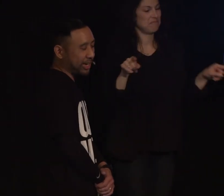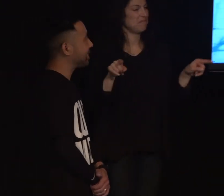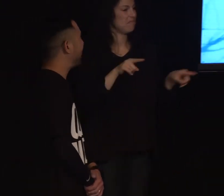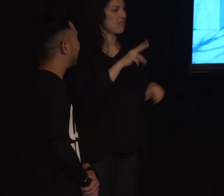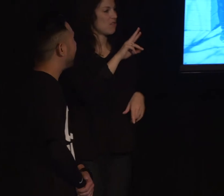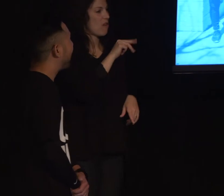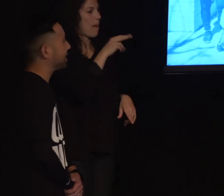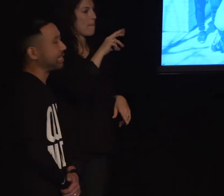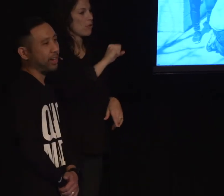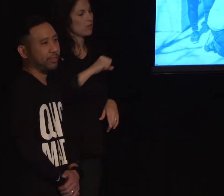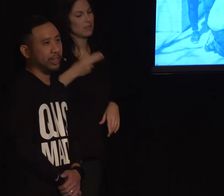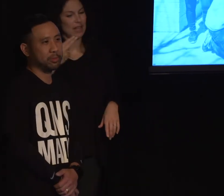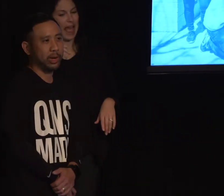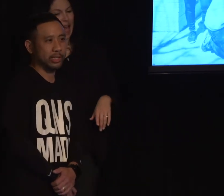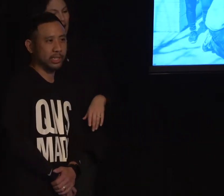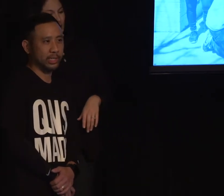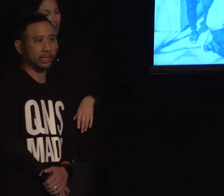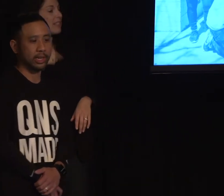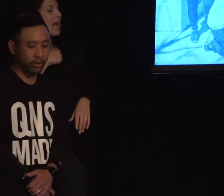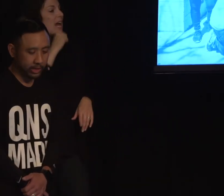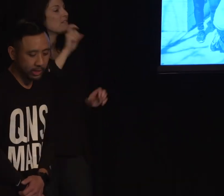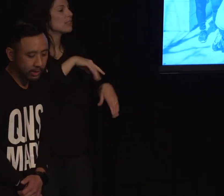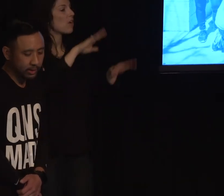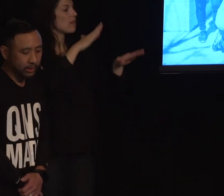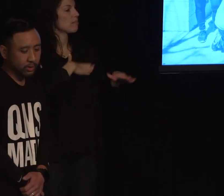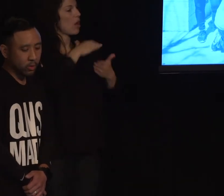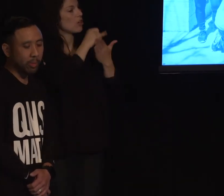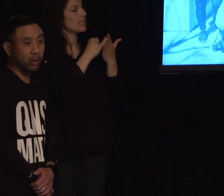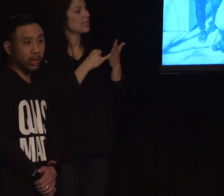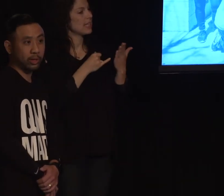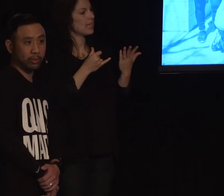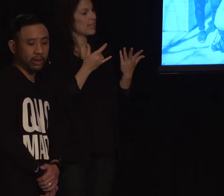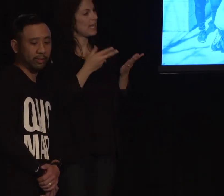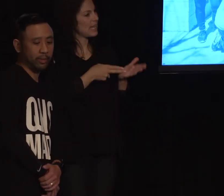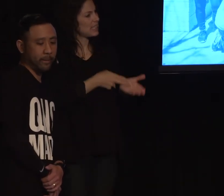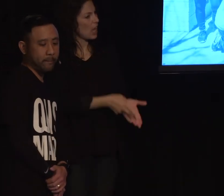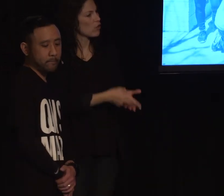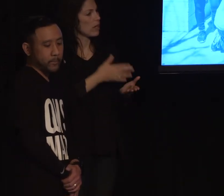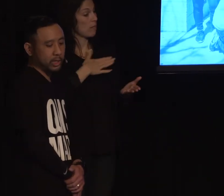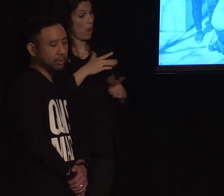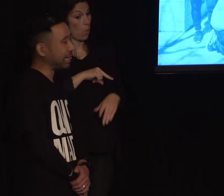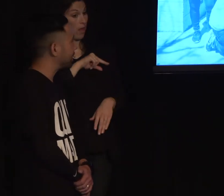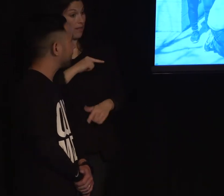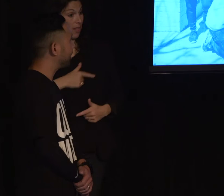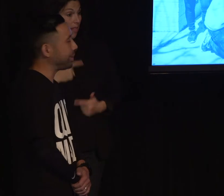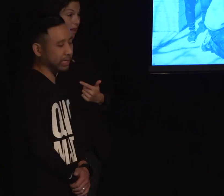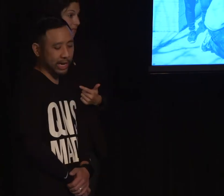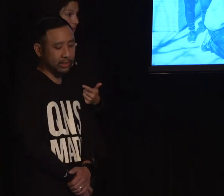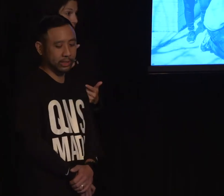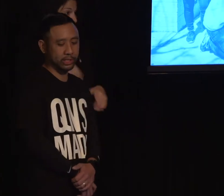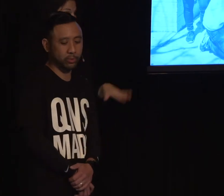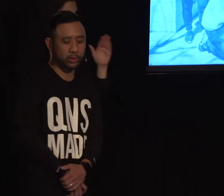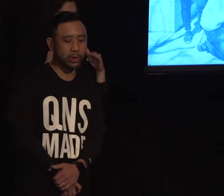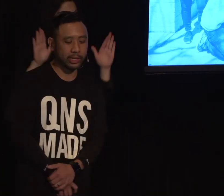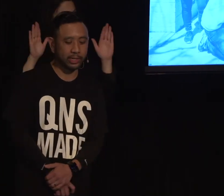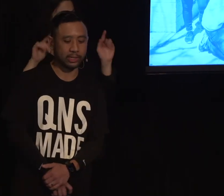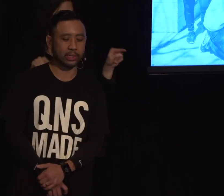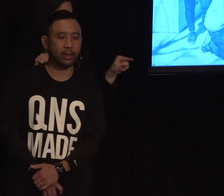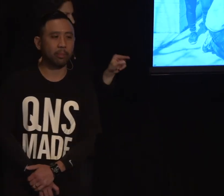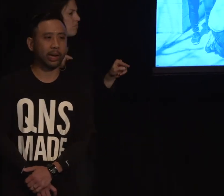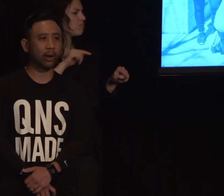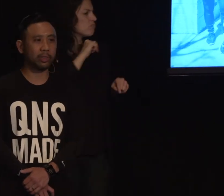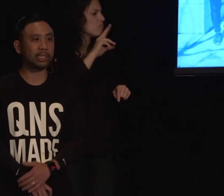what I'm trying to say is I didn't have to sacrifice my artistic integrity or my quality of life because I'm constantly being challenged with new